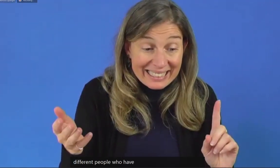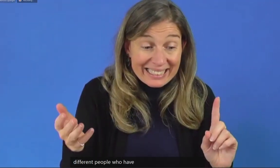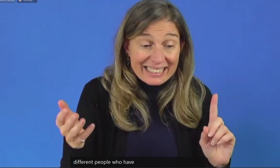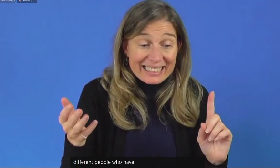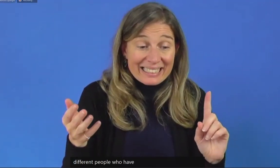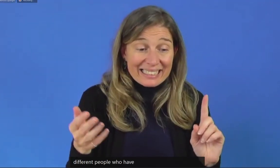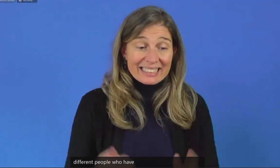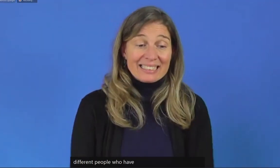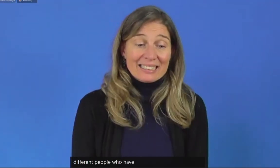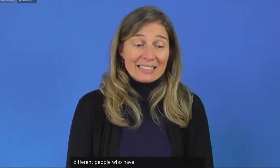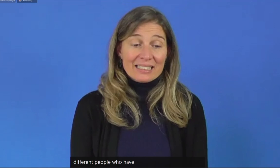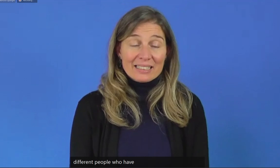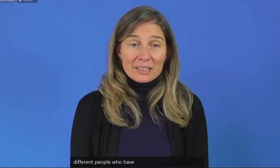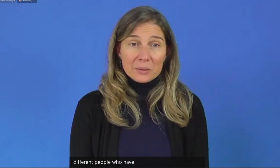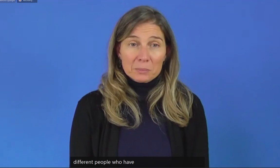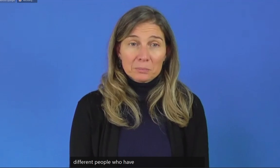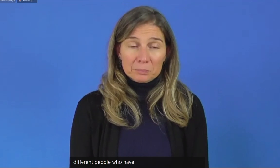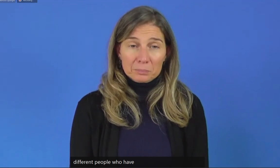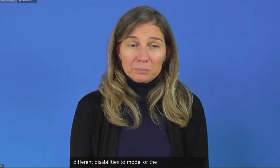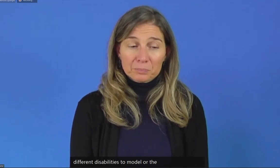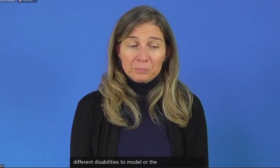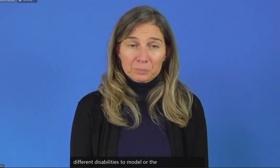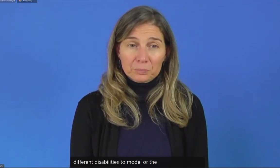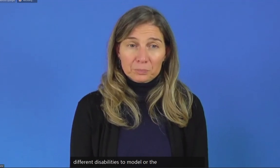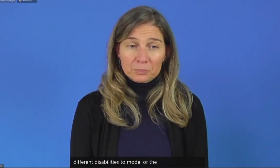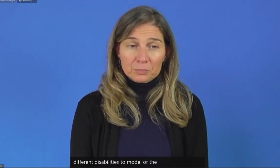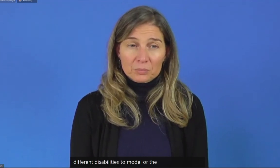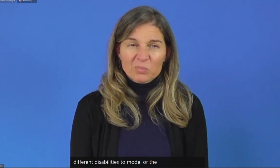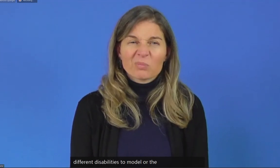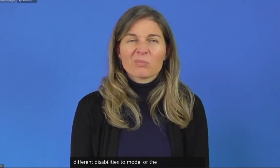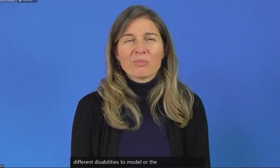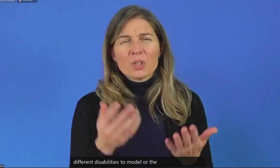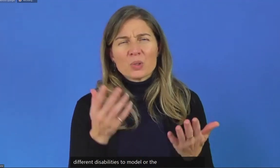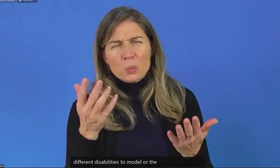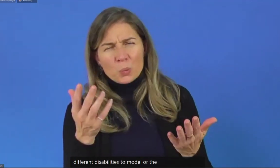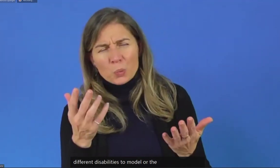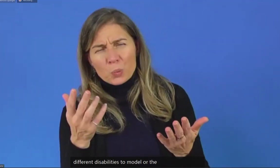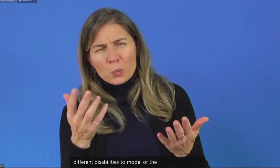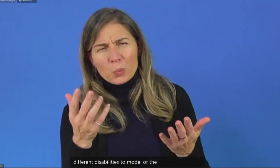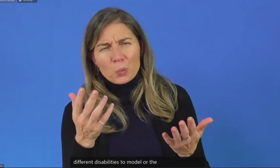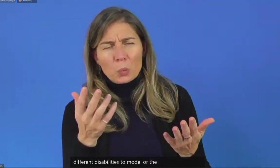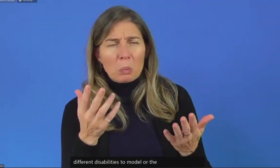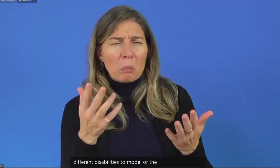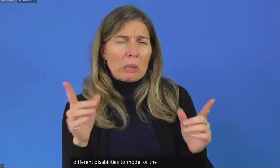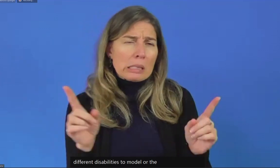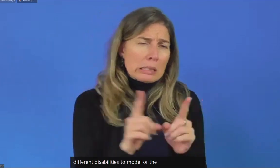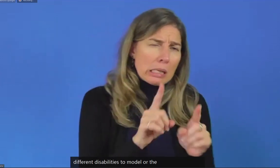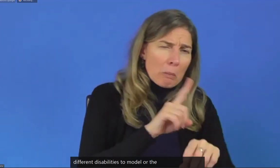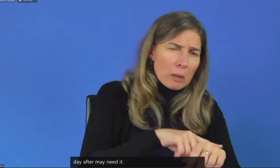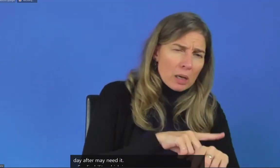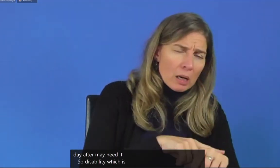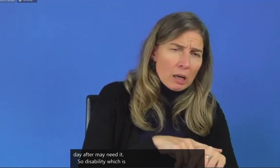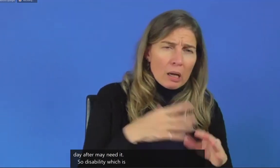disabilities, which may be temporary or which may be permanent may occur